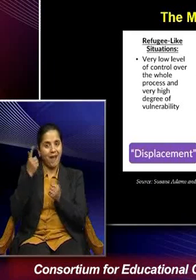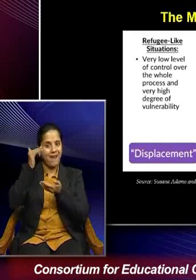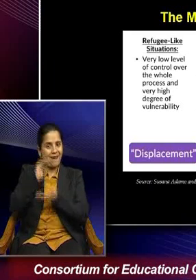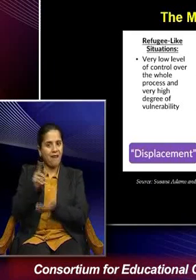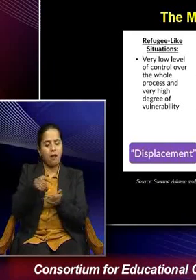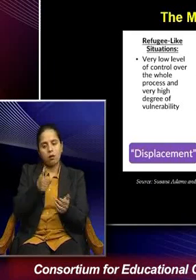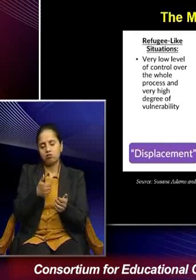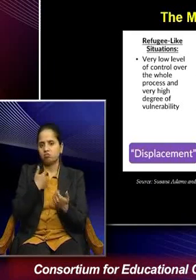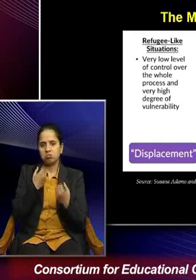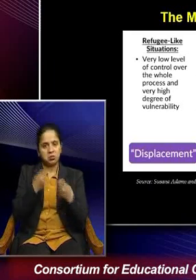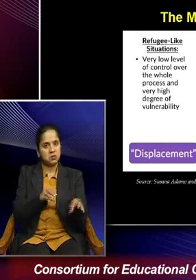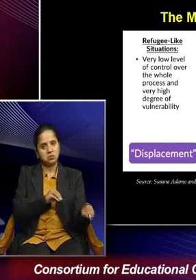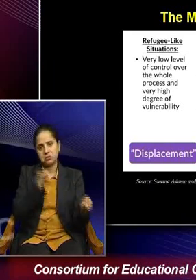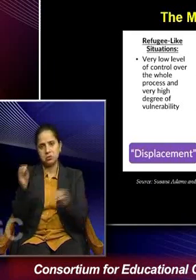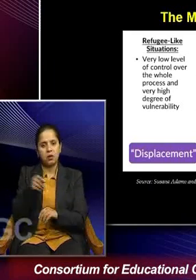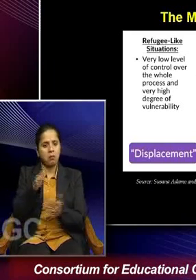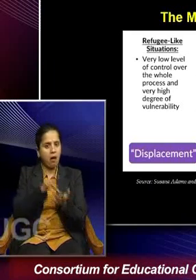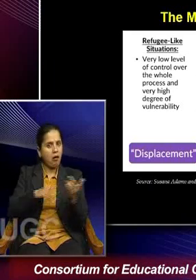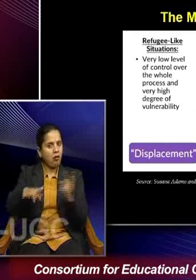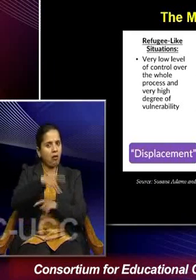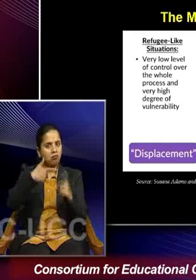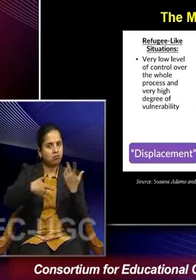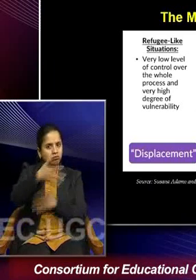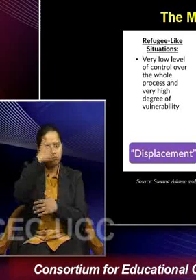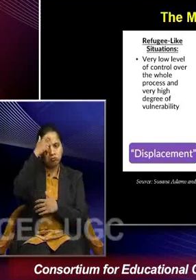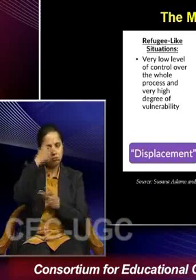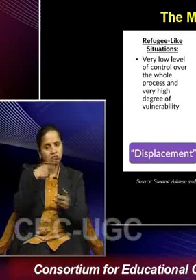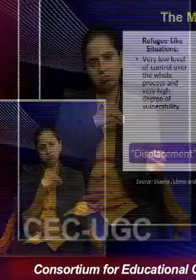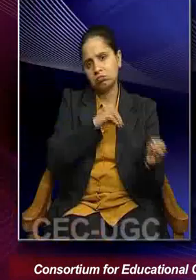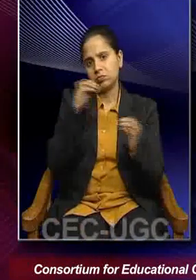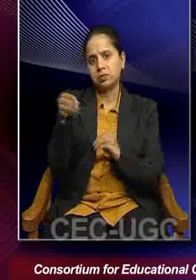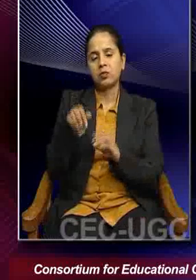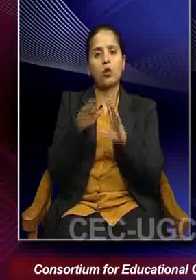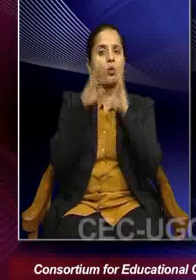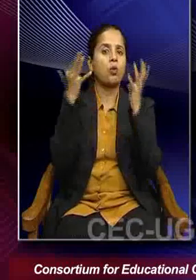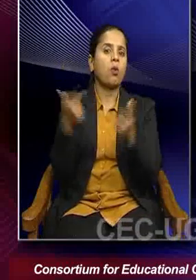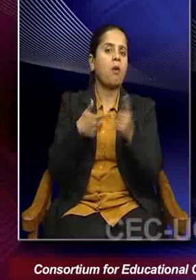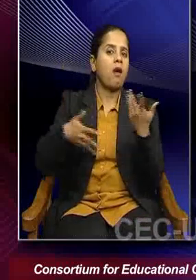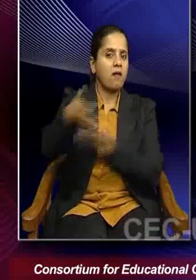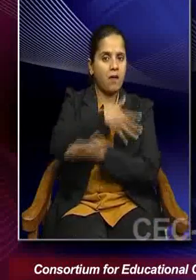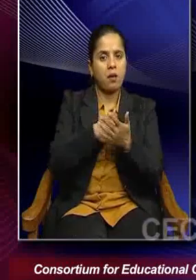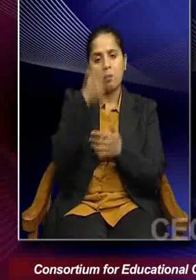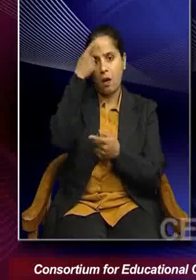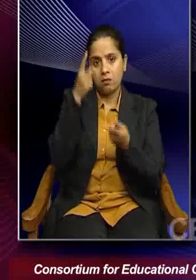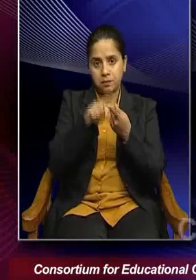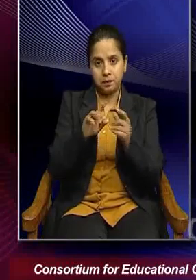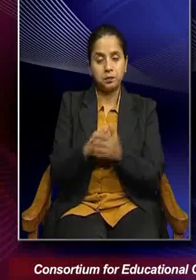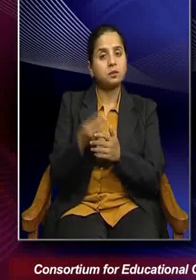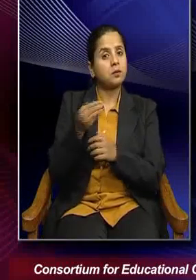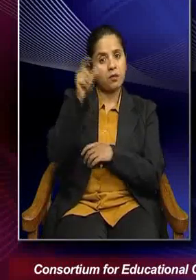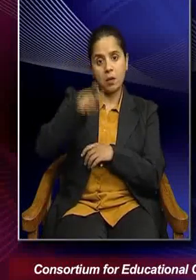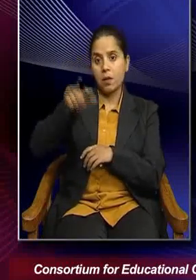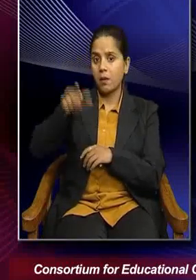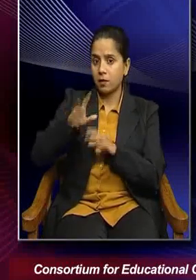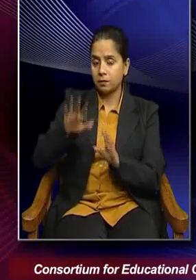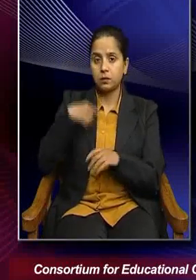because of these extreme, you know, global environmental crisis. And there are also people who, you